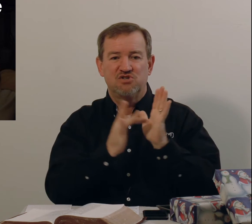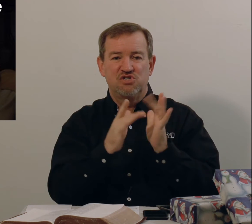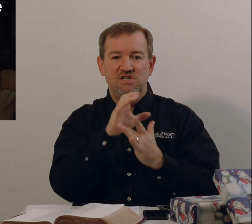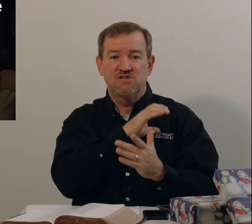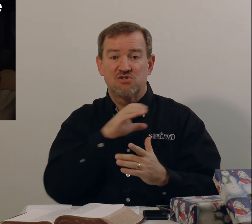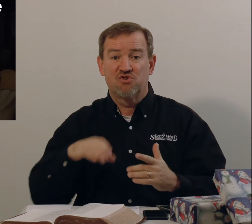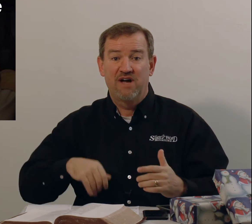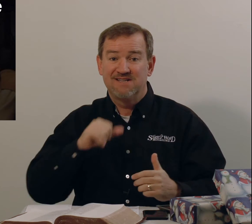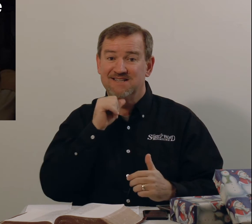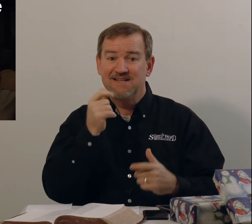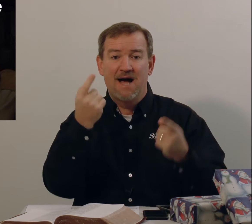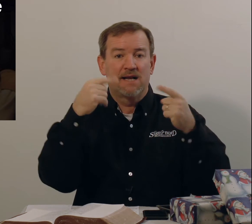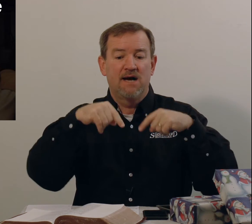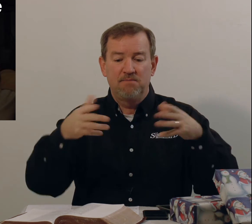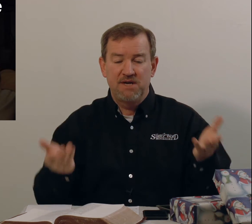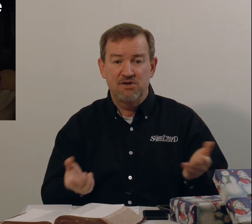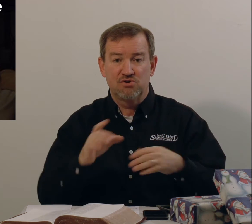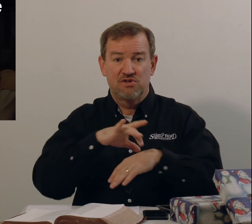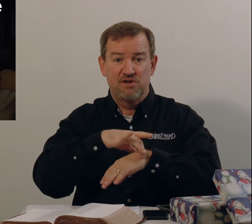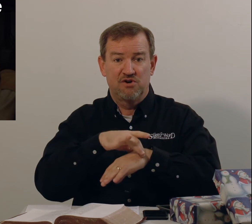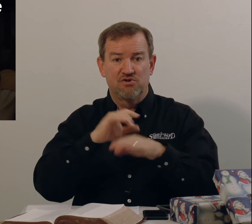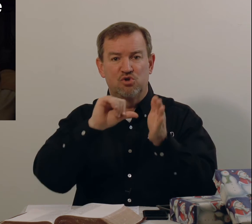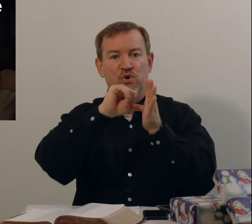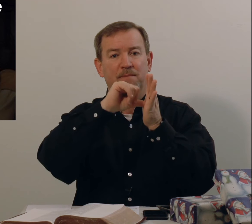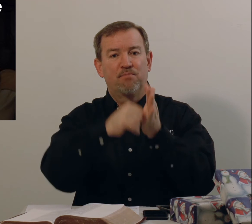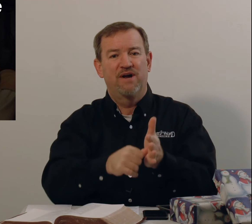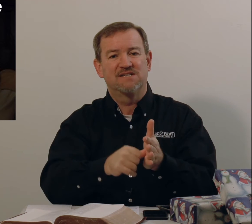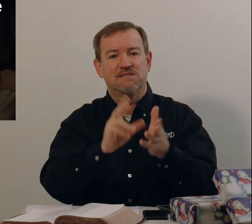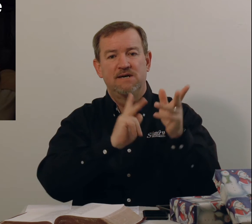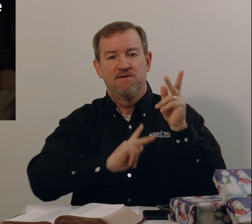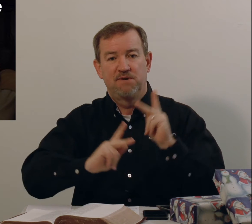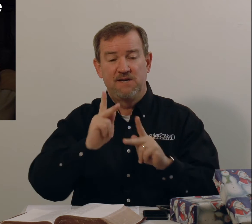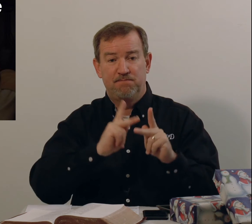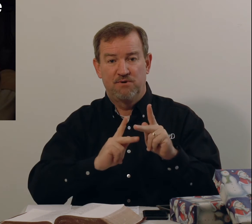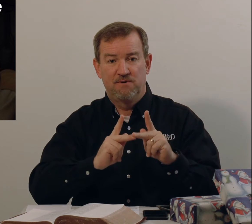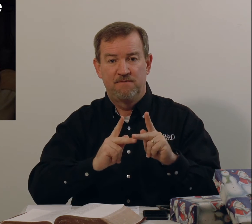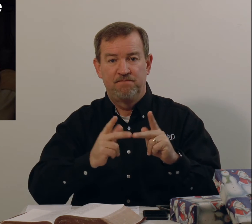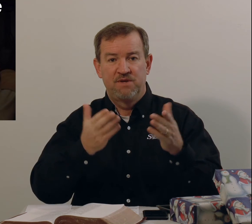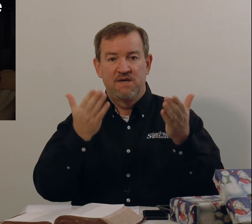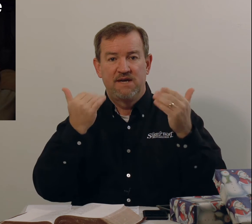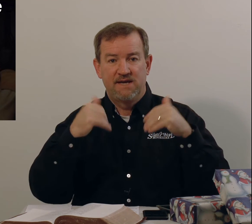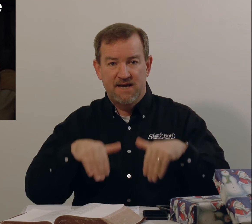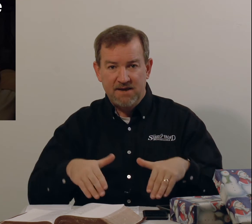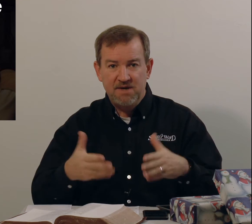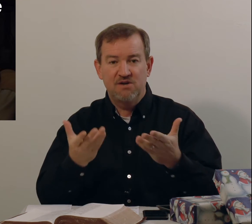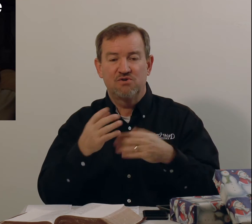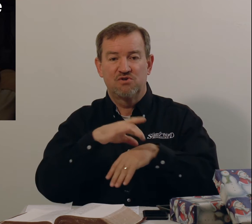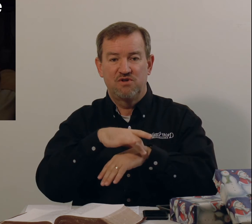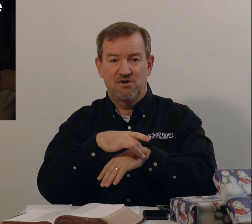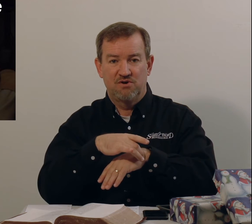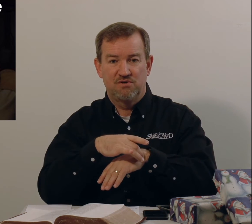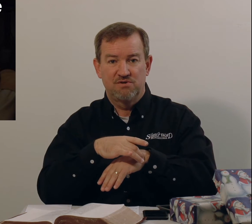Jesus Christ did not come here to the earth to impress people. He came here to the earth